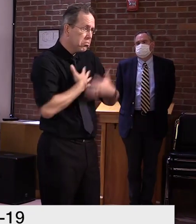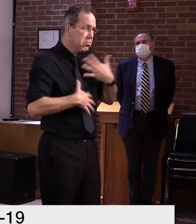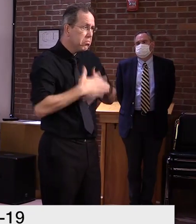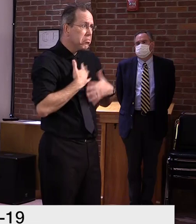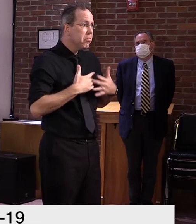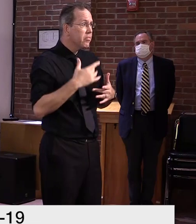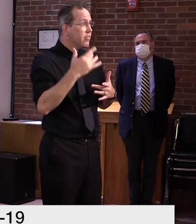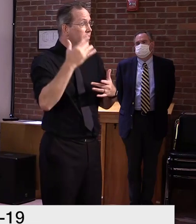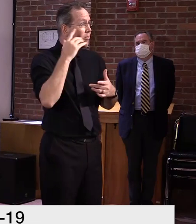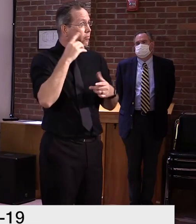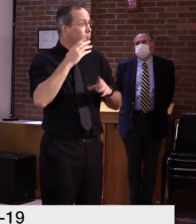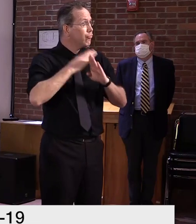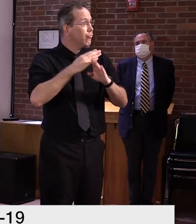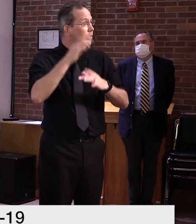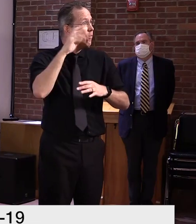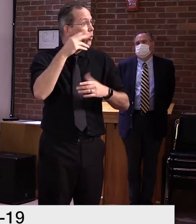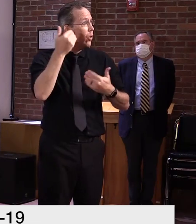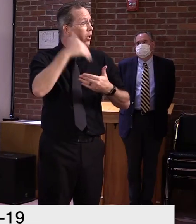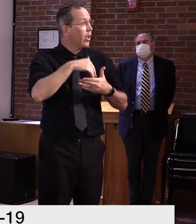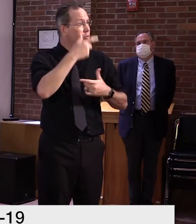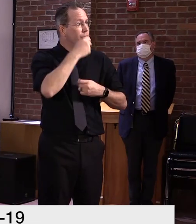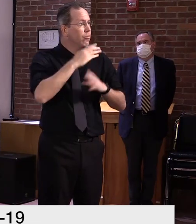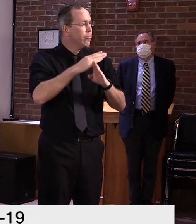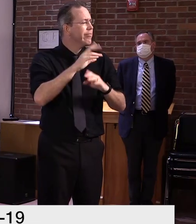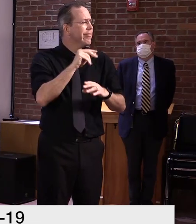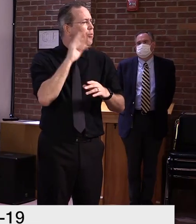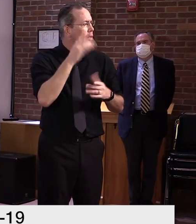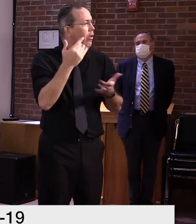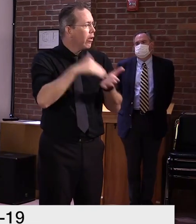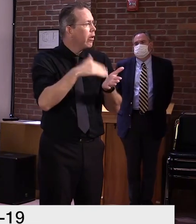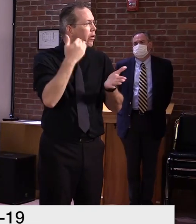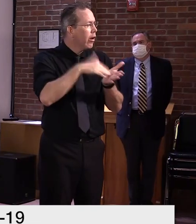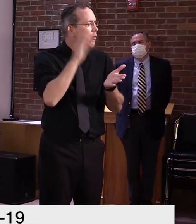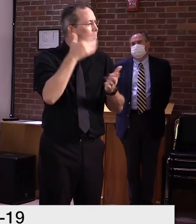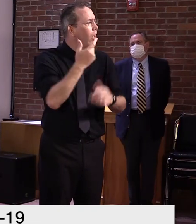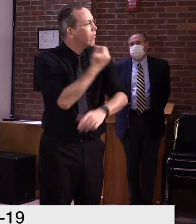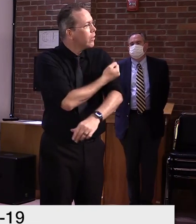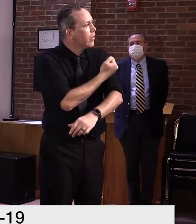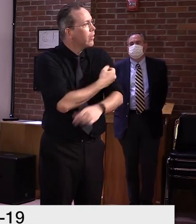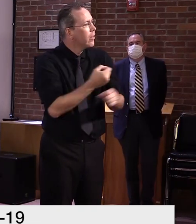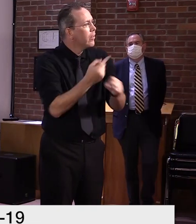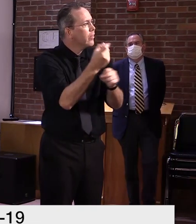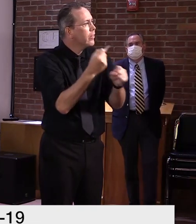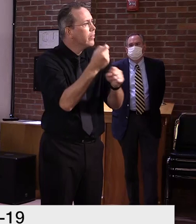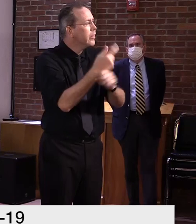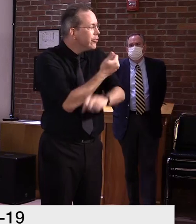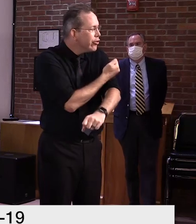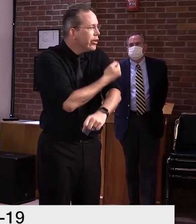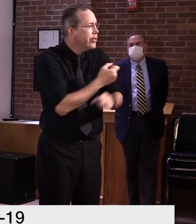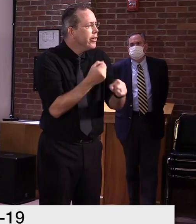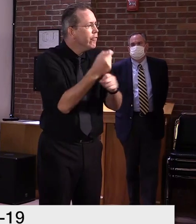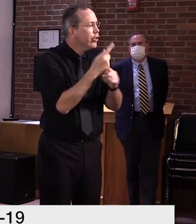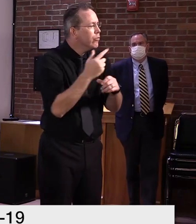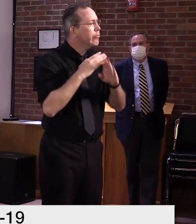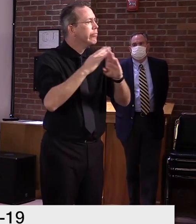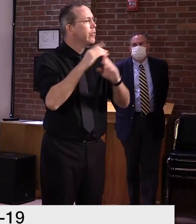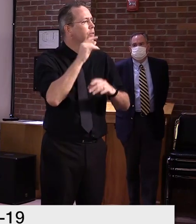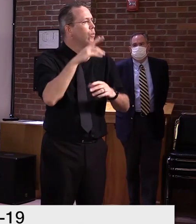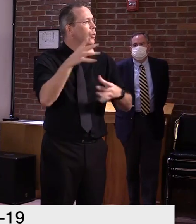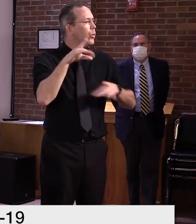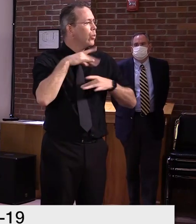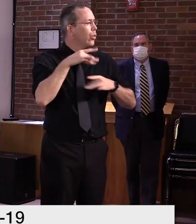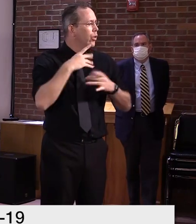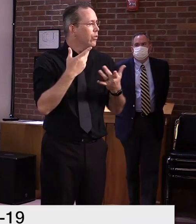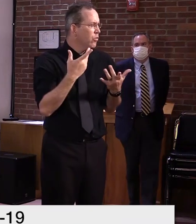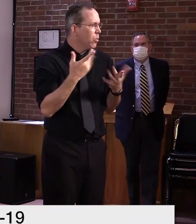need a flu vaccine every year. So antibodies are what our bodies produce in response to being infected and can prevent